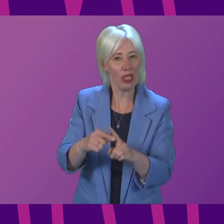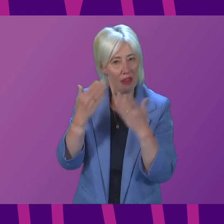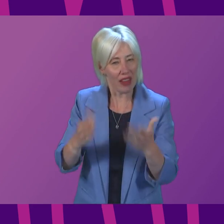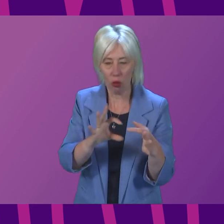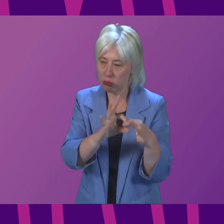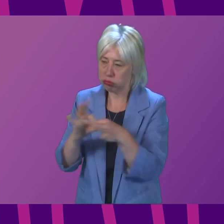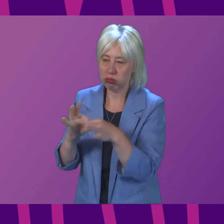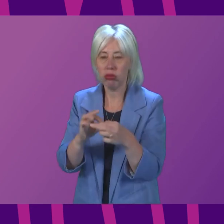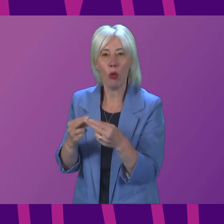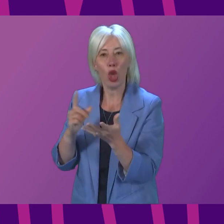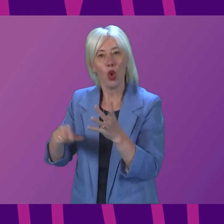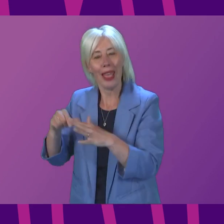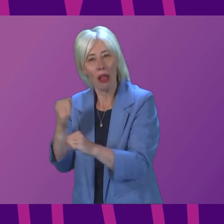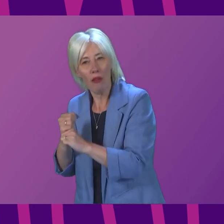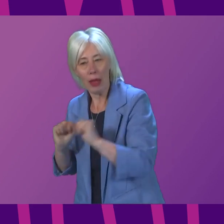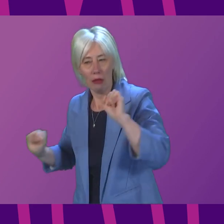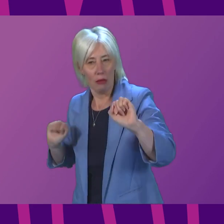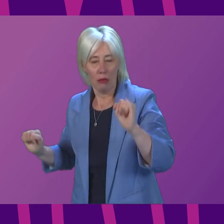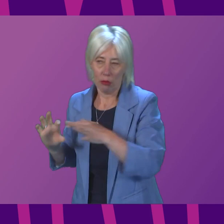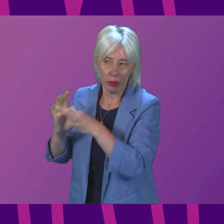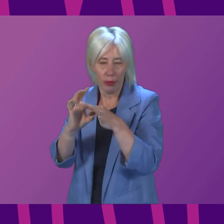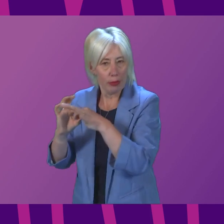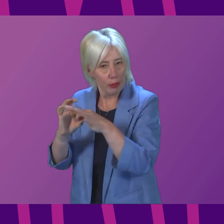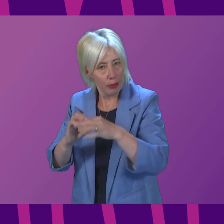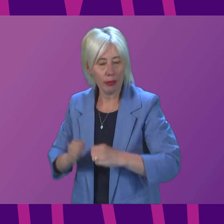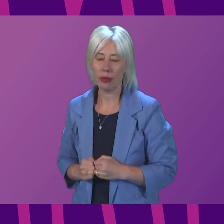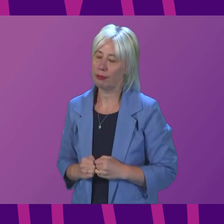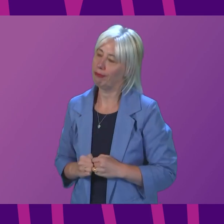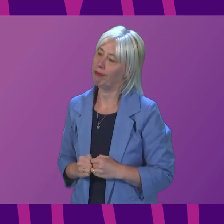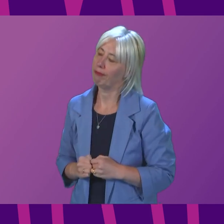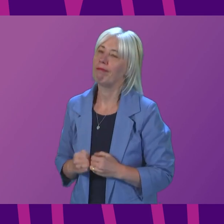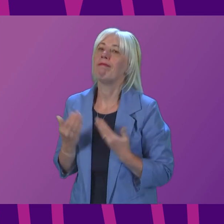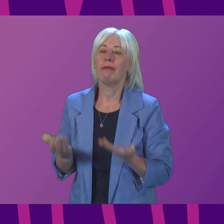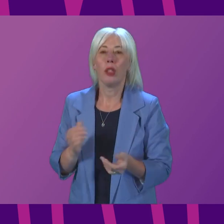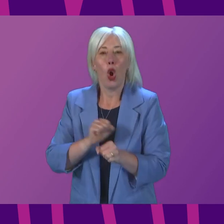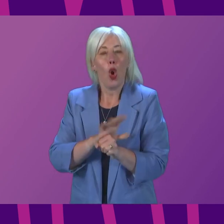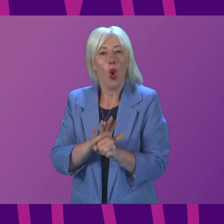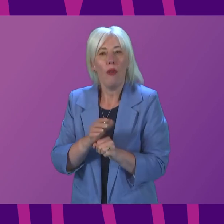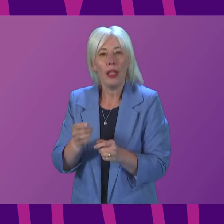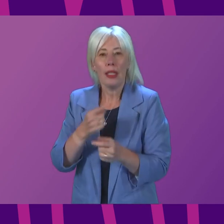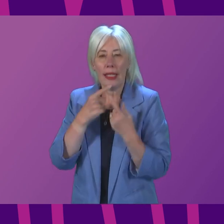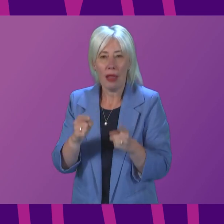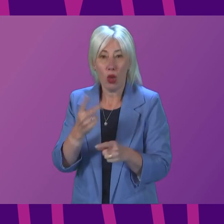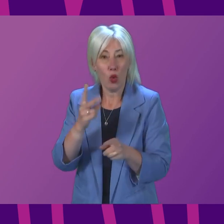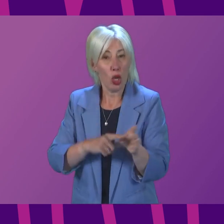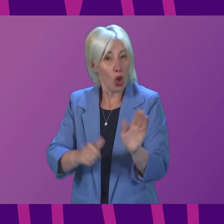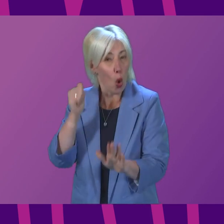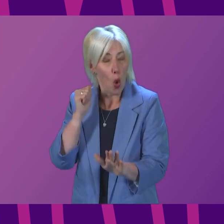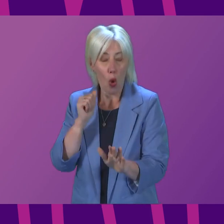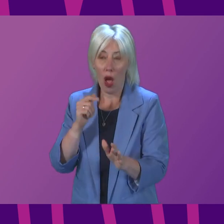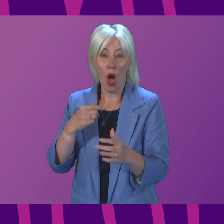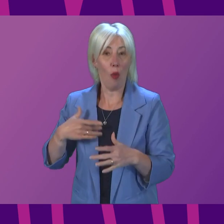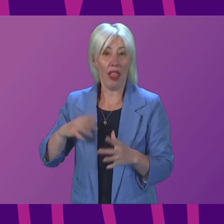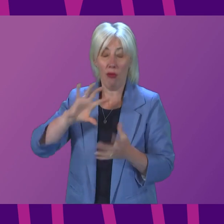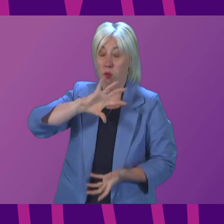with the UK Government over their proposals. Turning to the Covid statement, over two years ago, our lives were turned upside